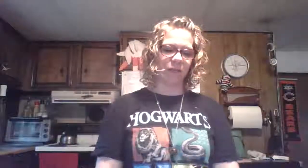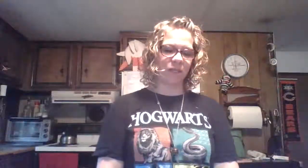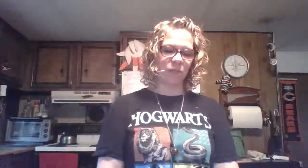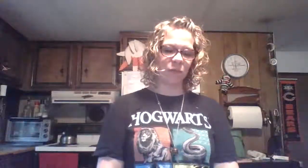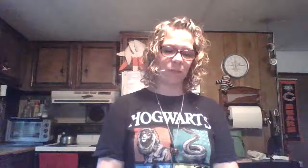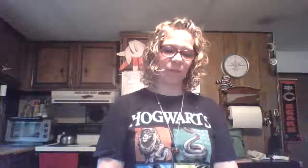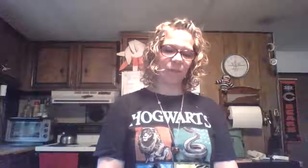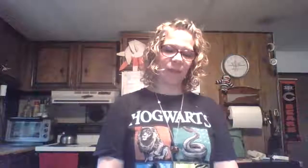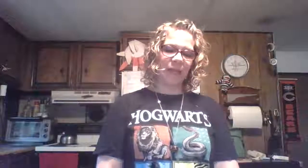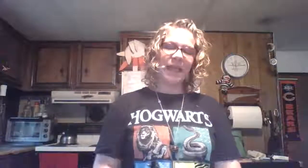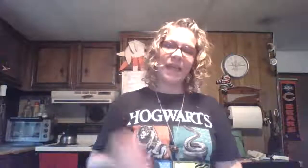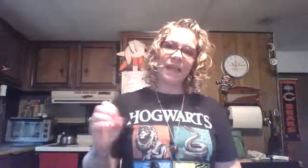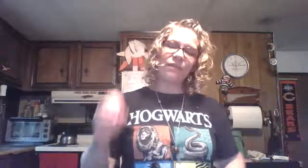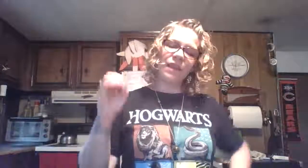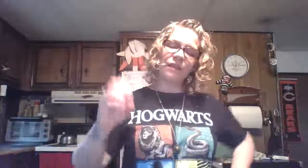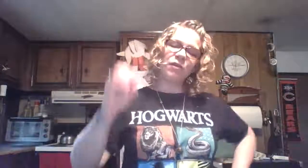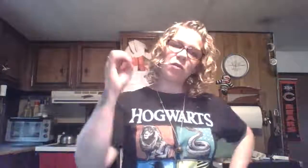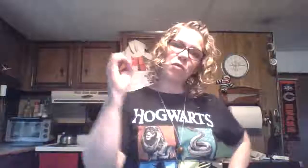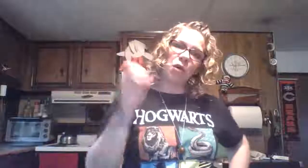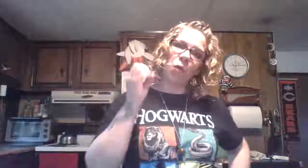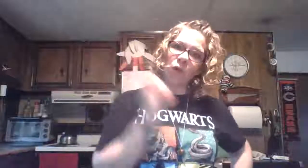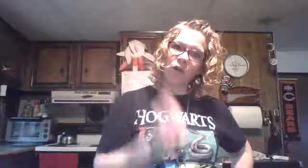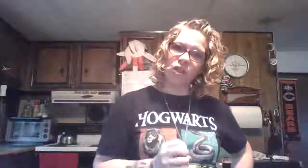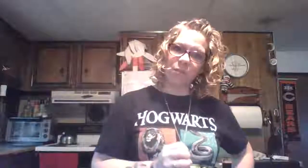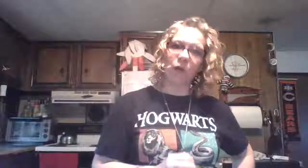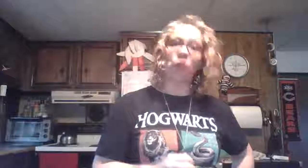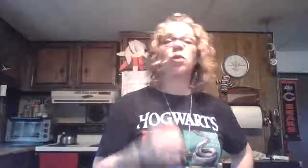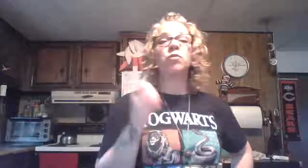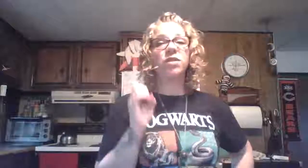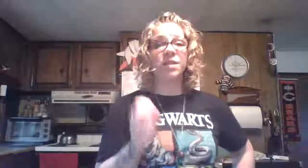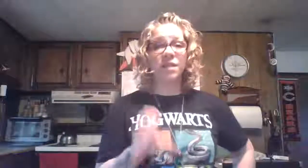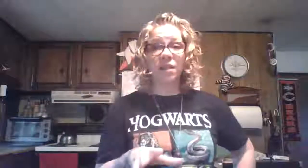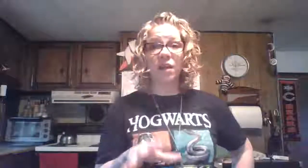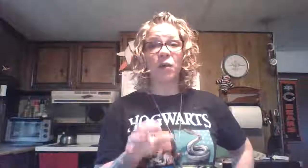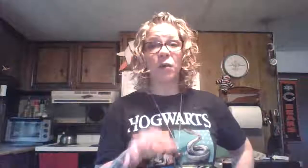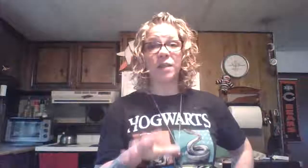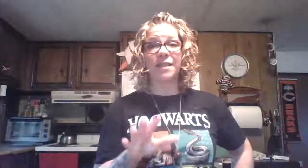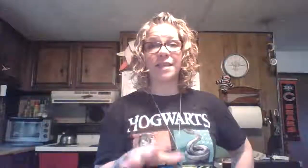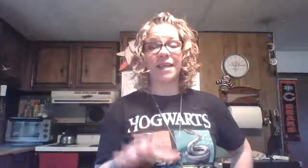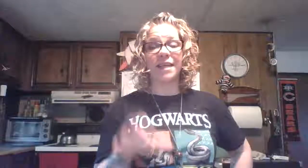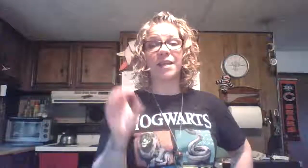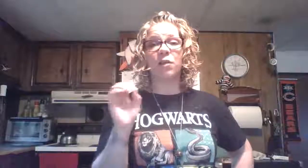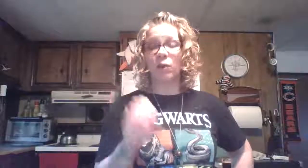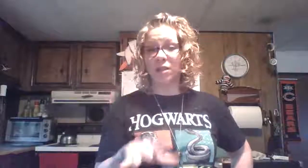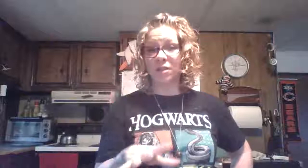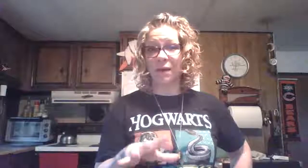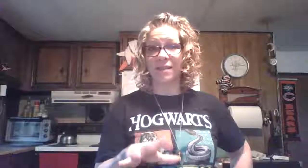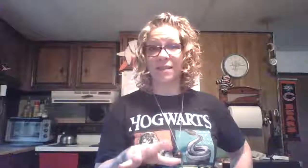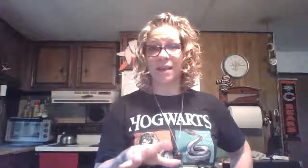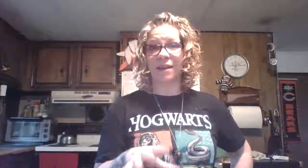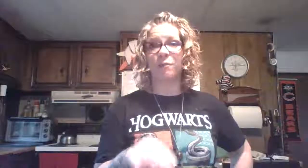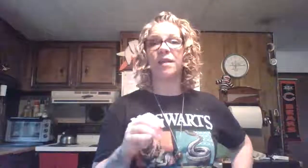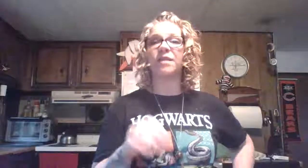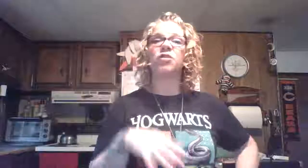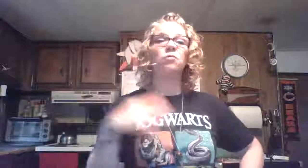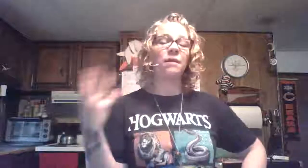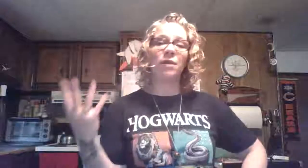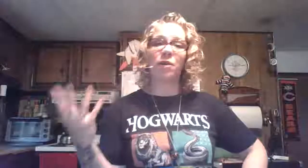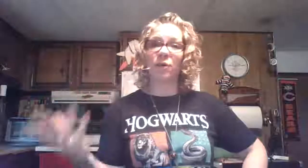need to. Even if you don't work tomorrow, you still are going to need your launch pad set up because you may be going